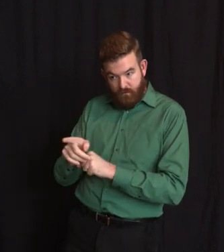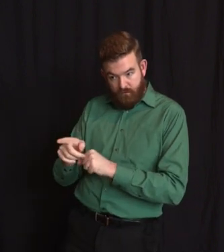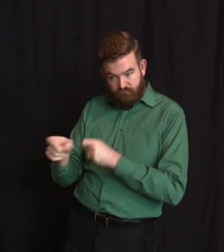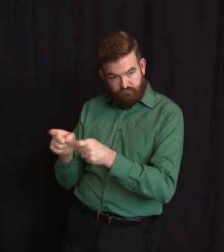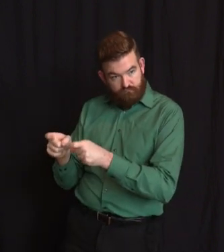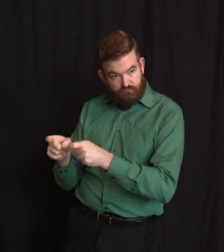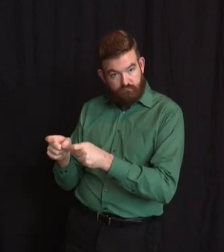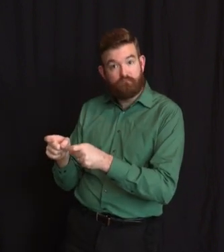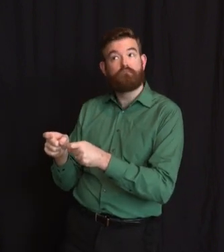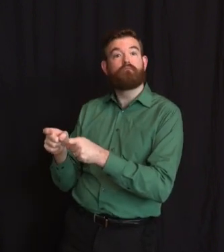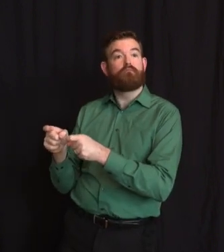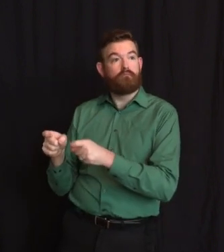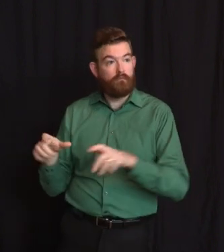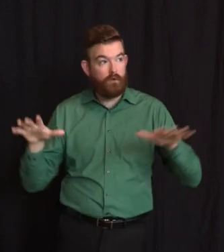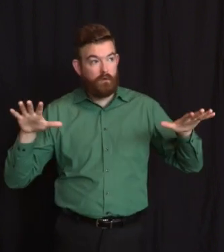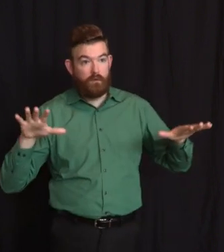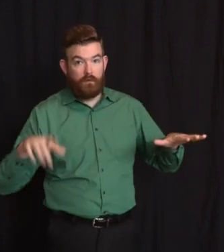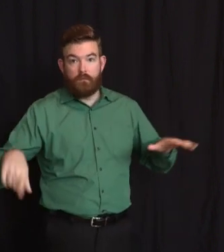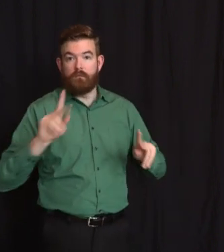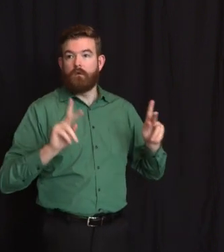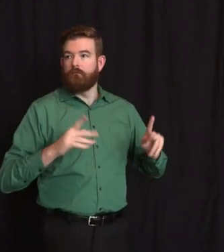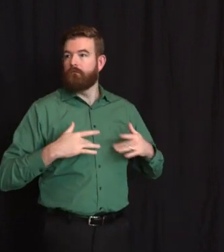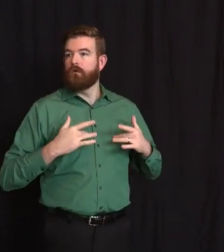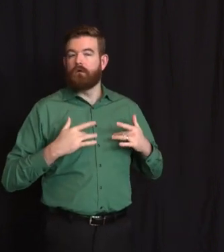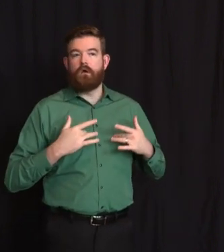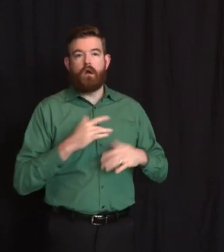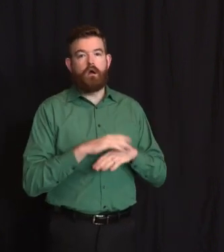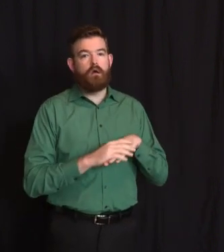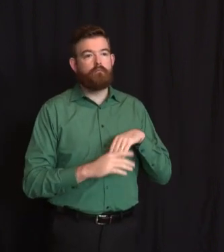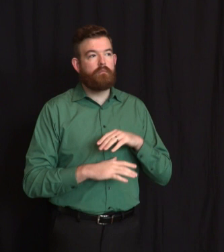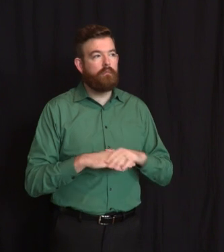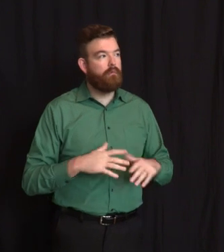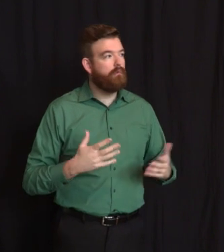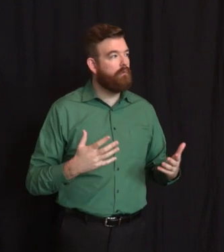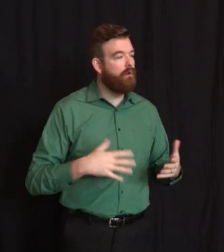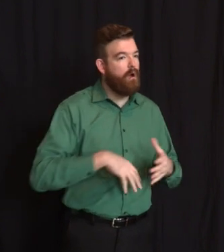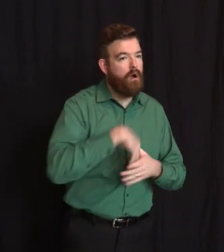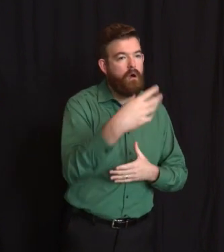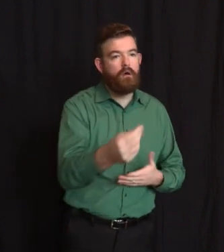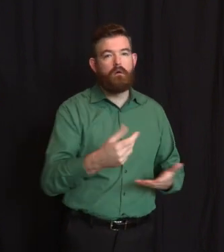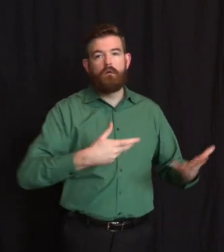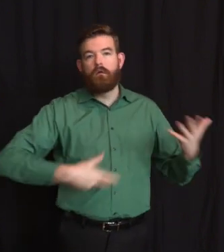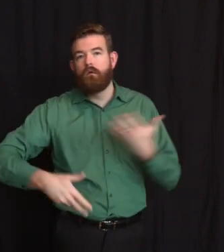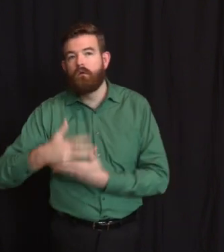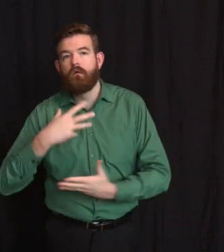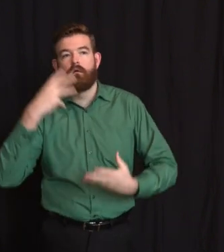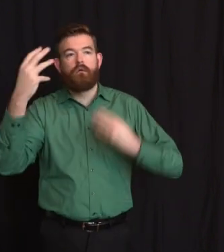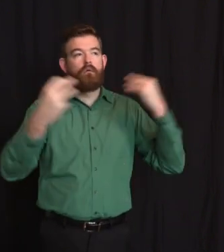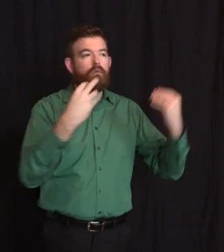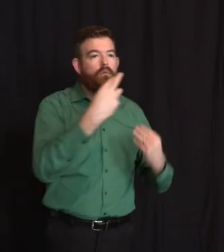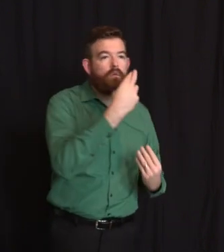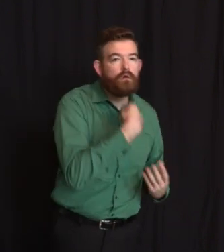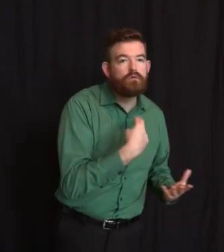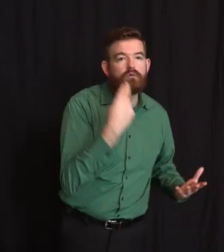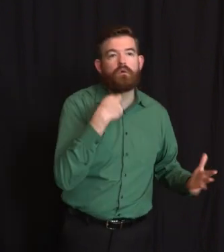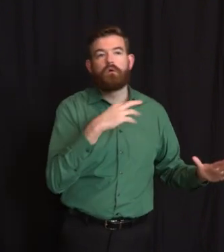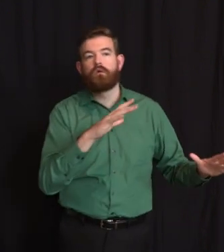in. It's okay to go out again. It's okay to do the things that are being allowed. Um, and again, we will not back off